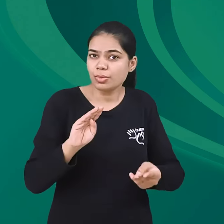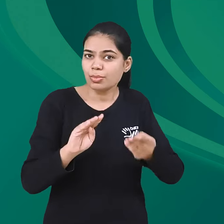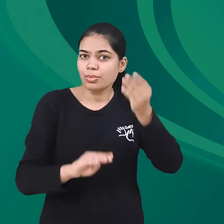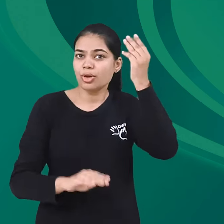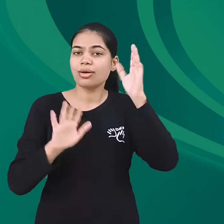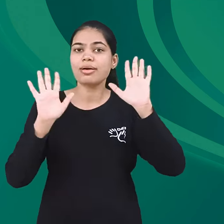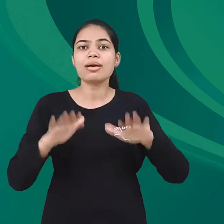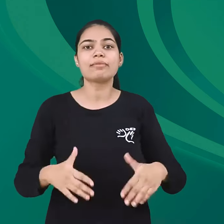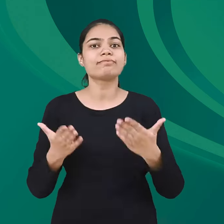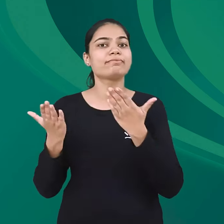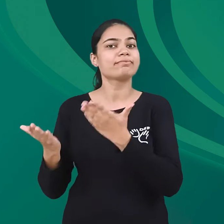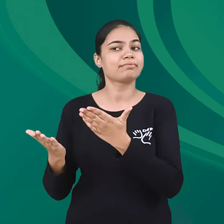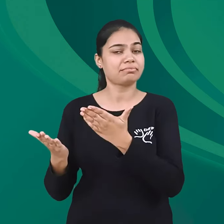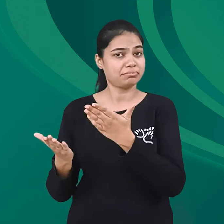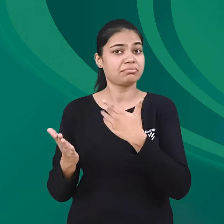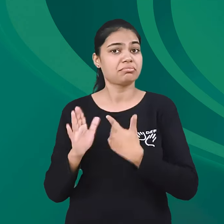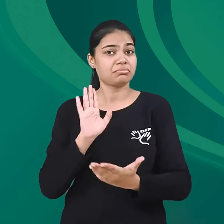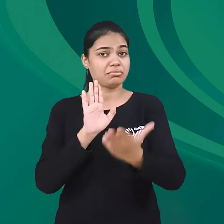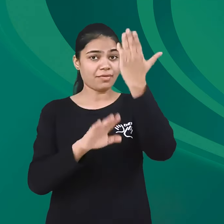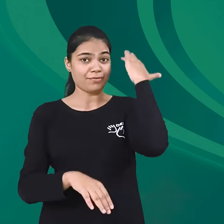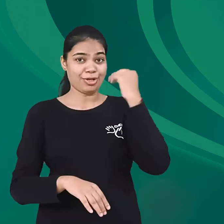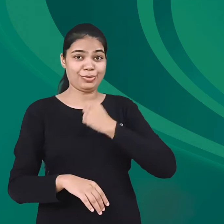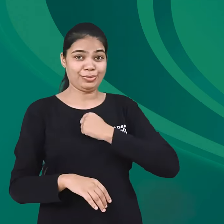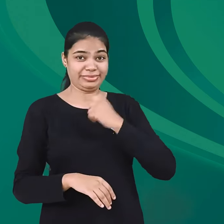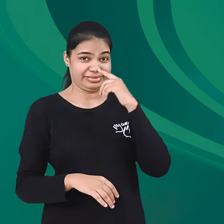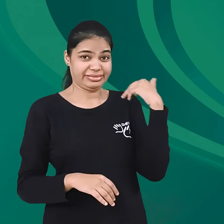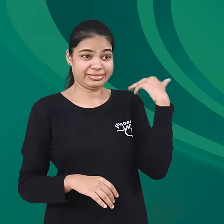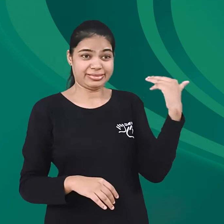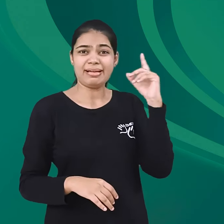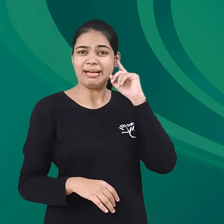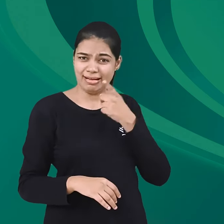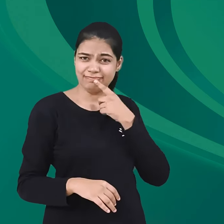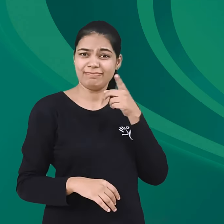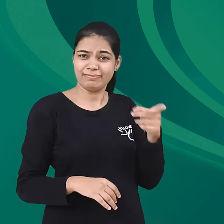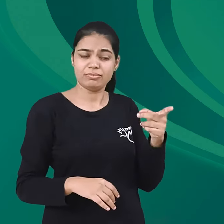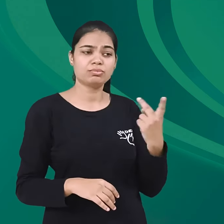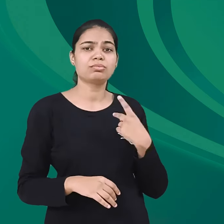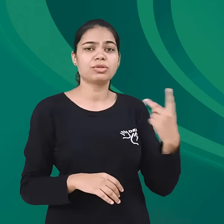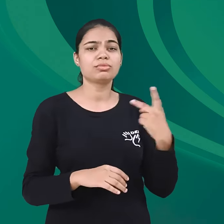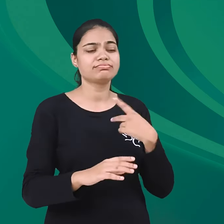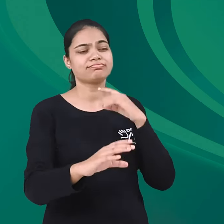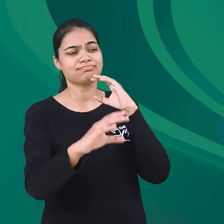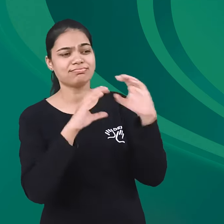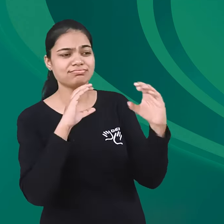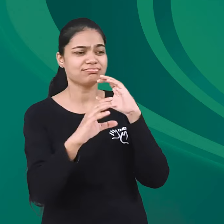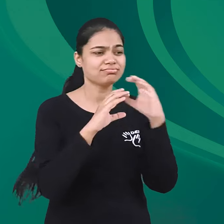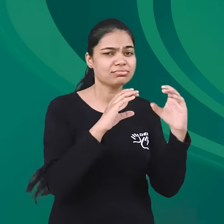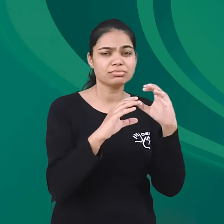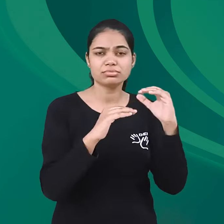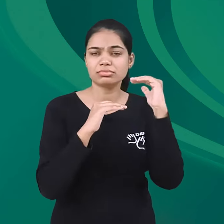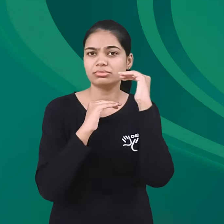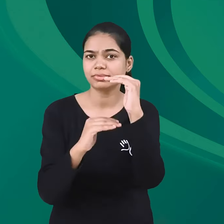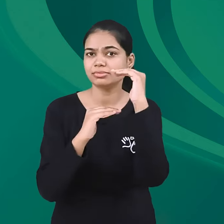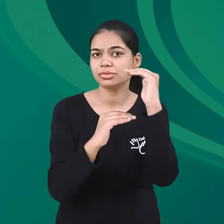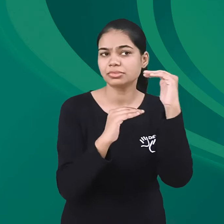to increase my vocabulary in this language. Before this application, my